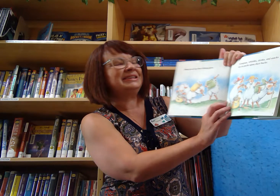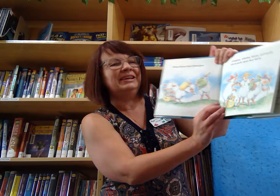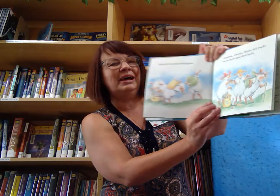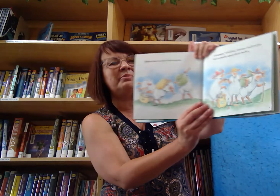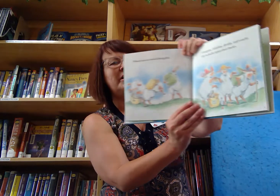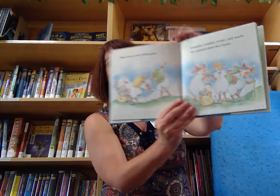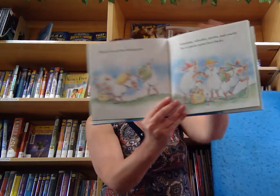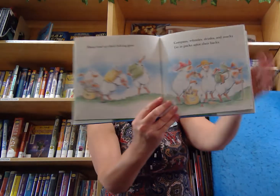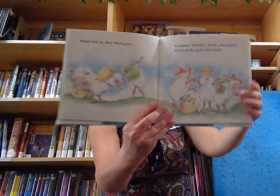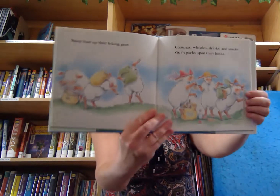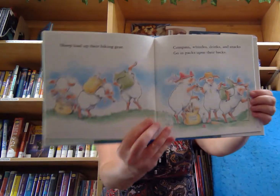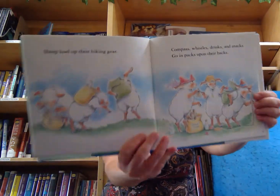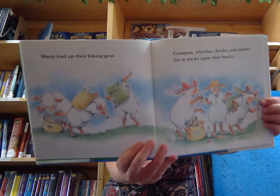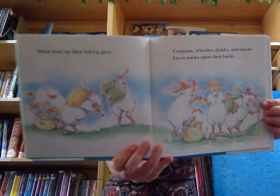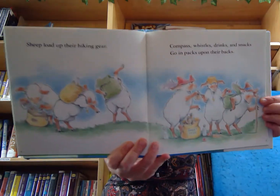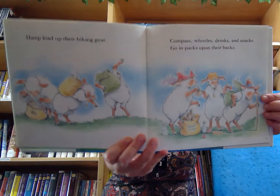upon their backs.